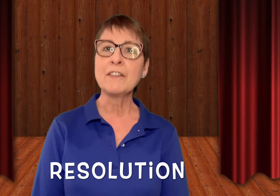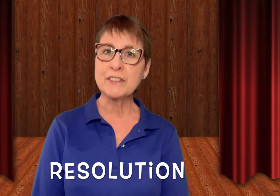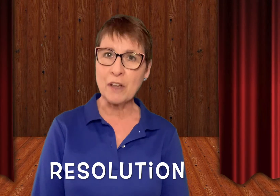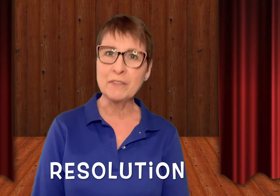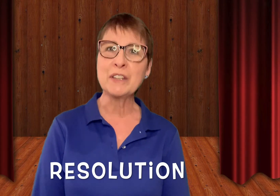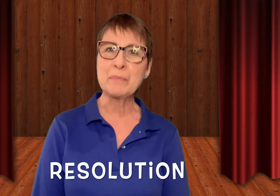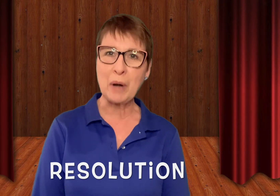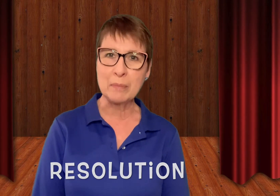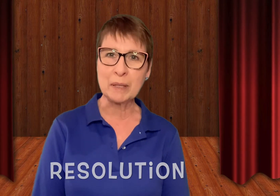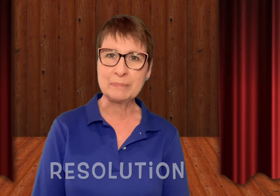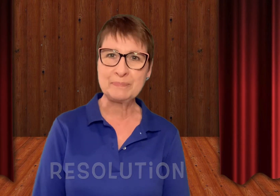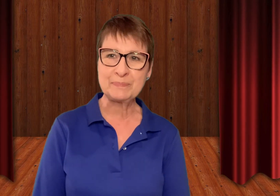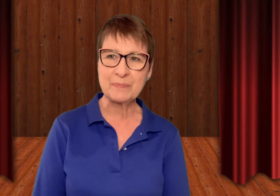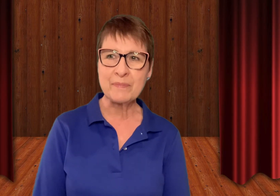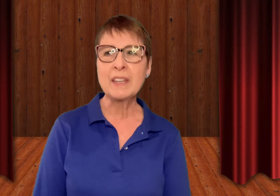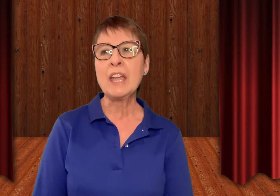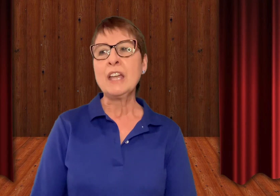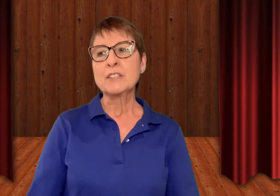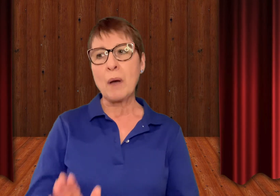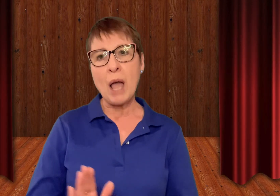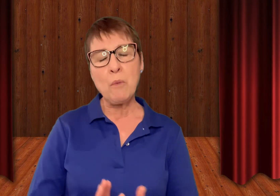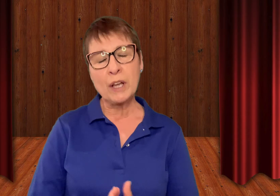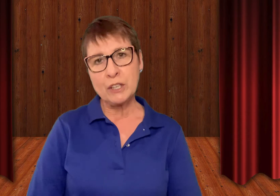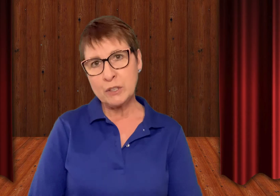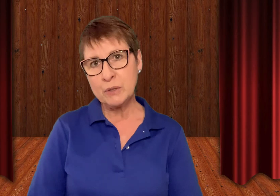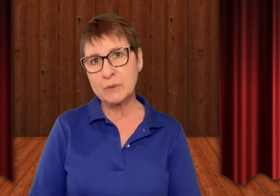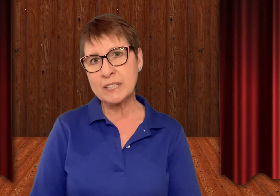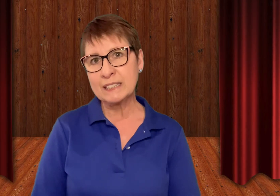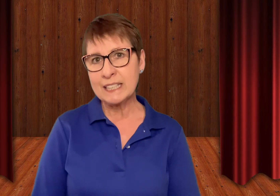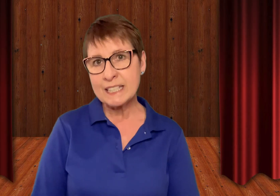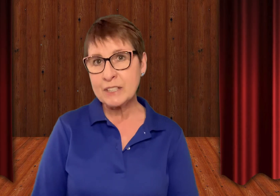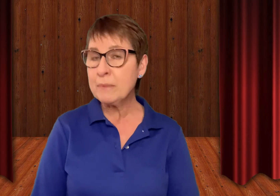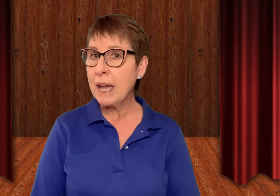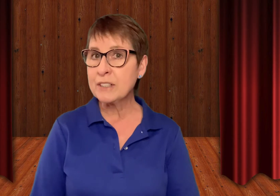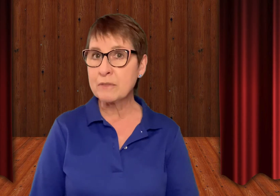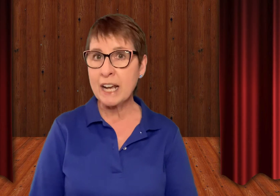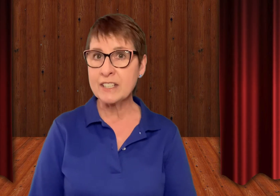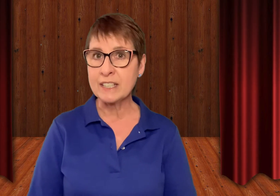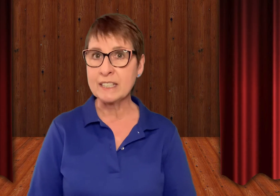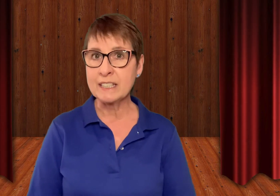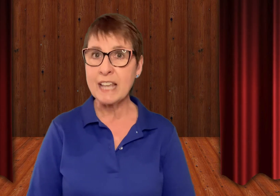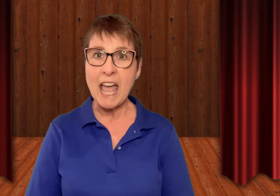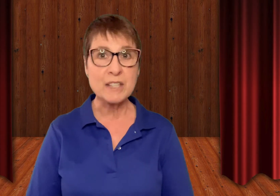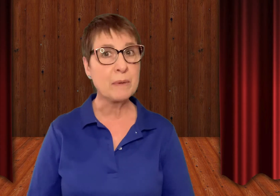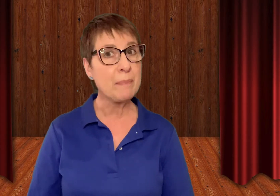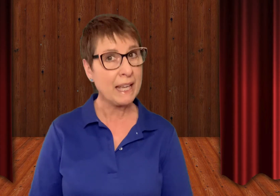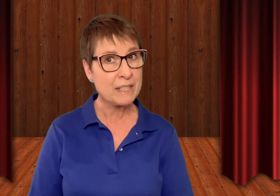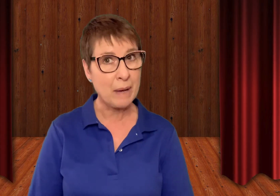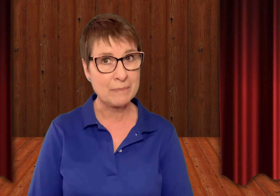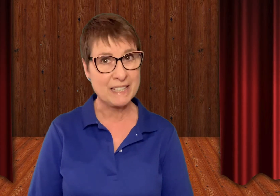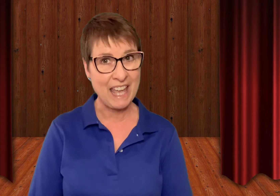solving the problem. So I want you to listen to my directions as we pantomime together.